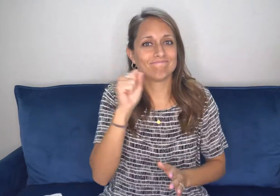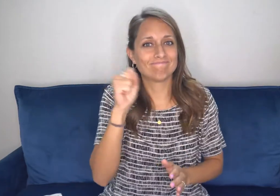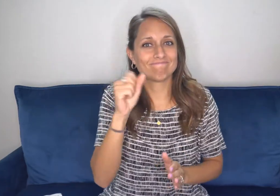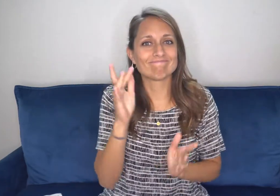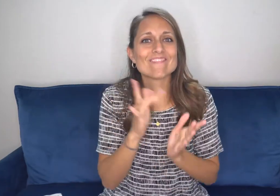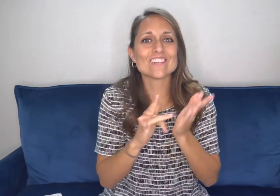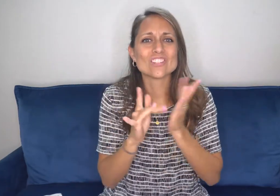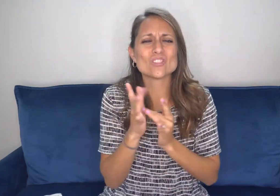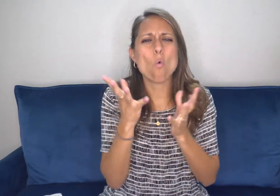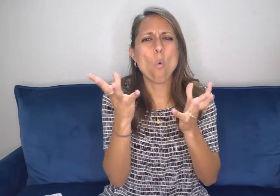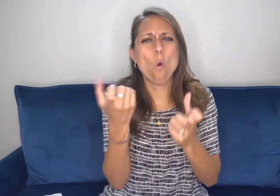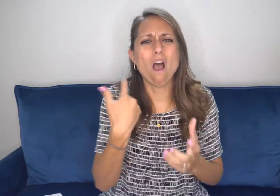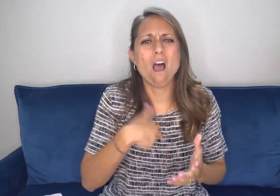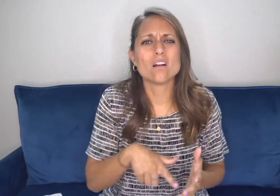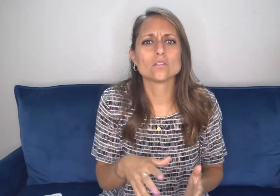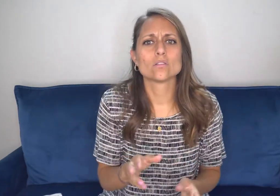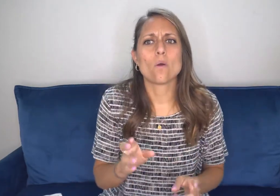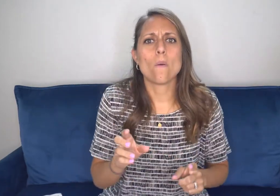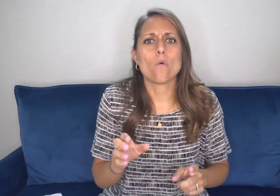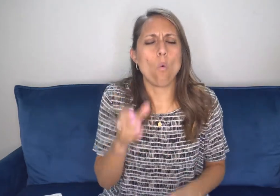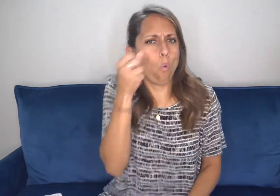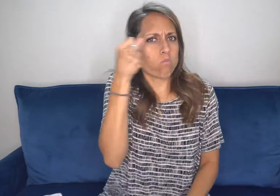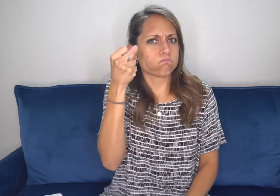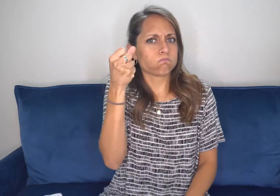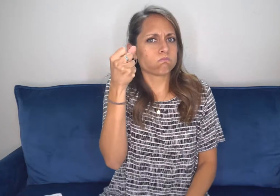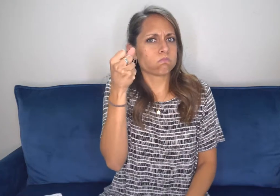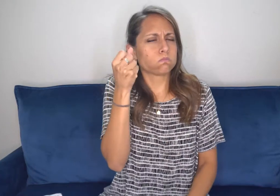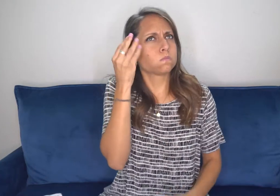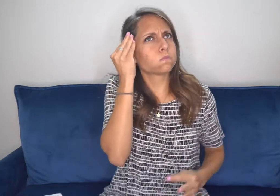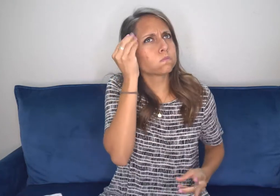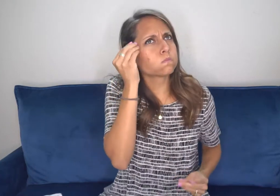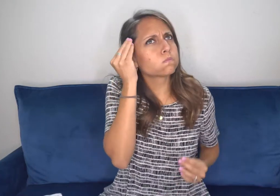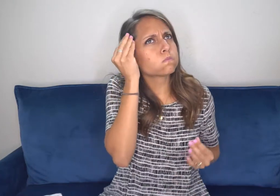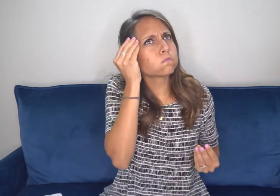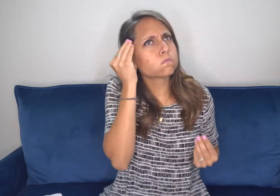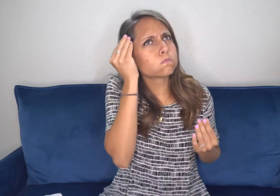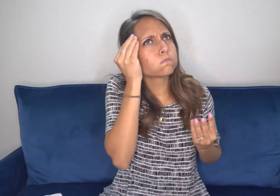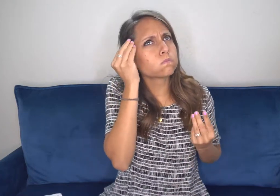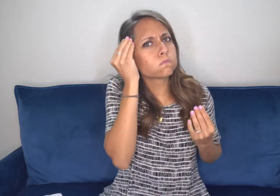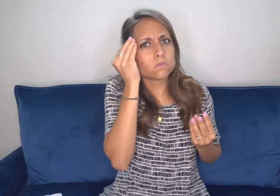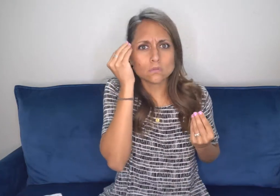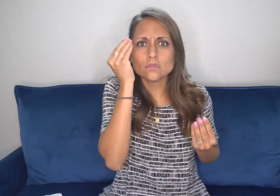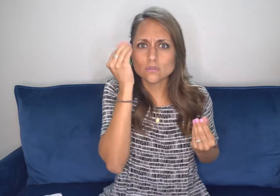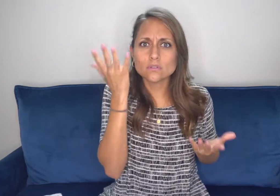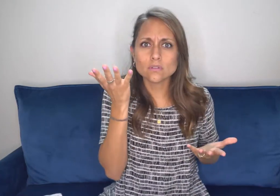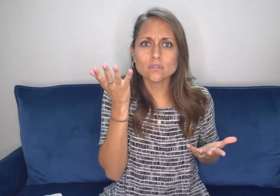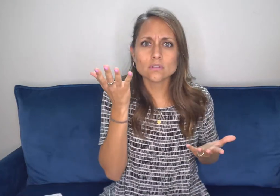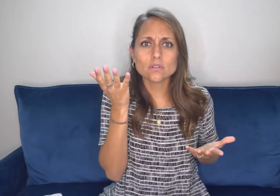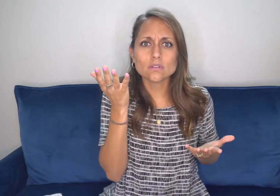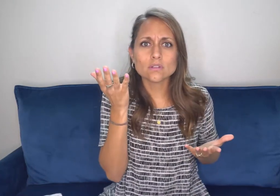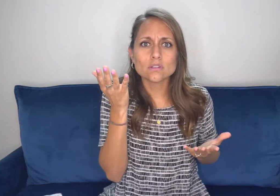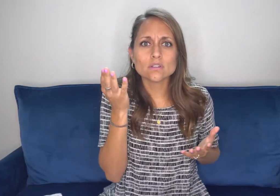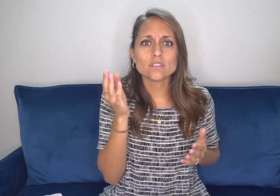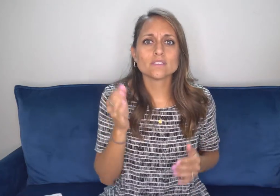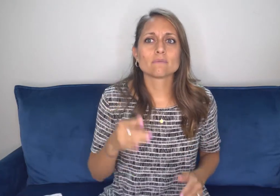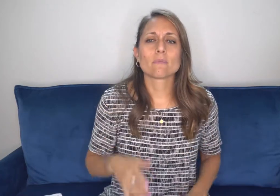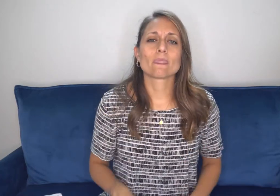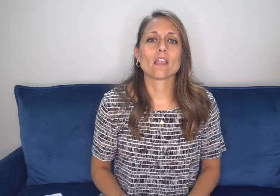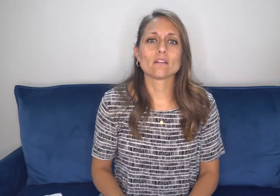or that. He gives us a picture. He gives us a representation. He gives us the ability to